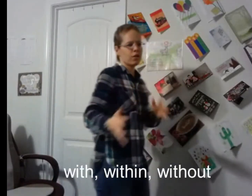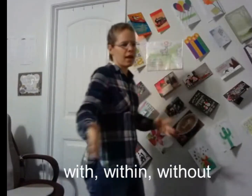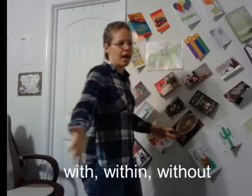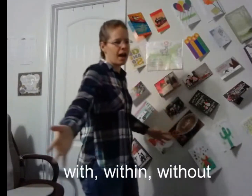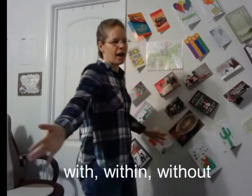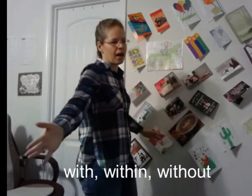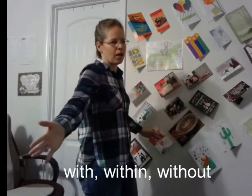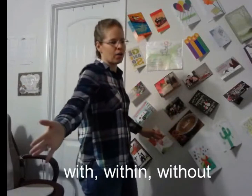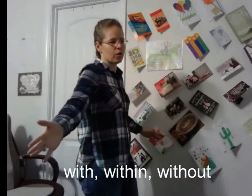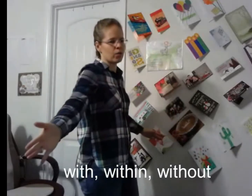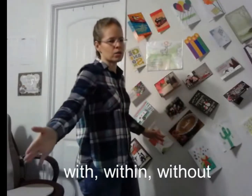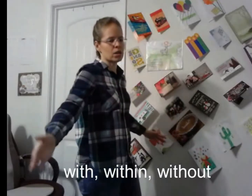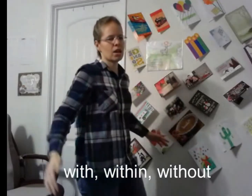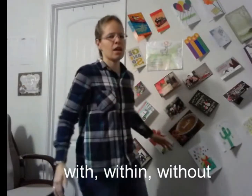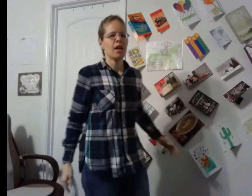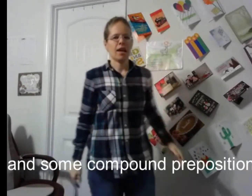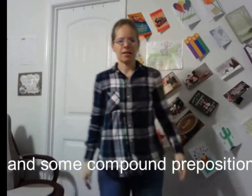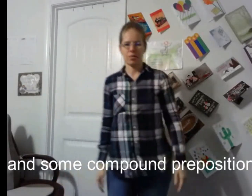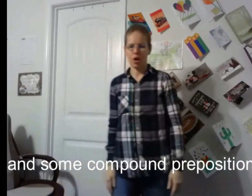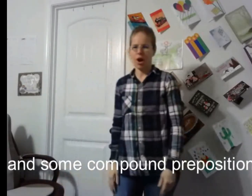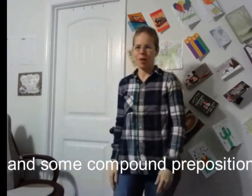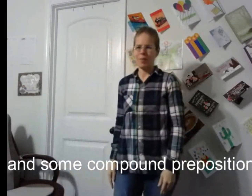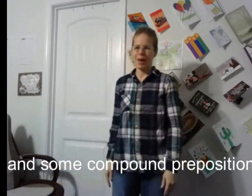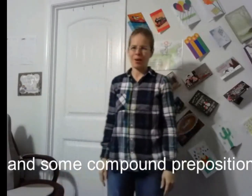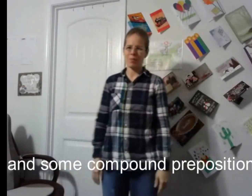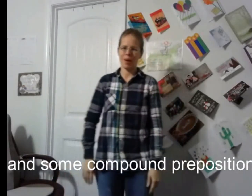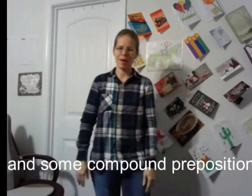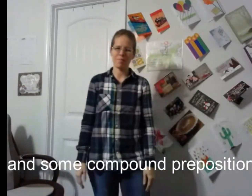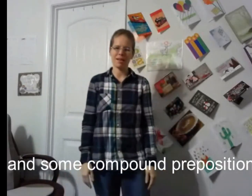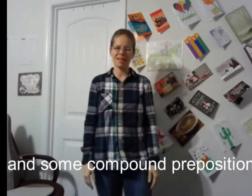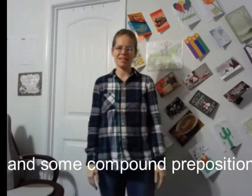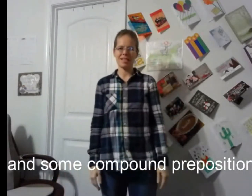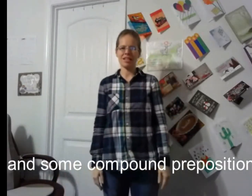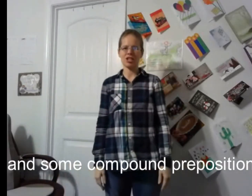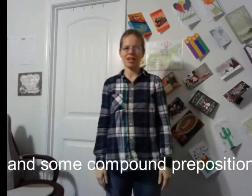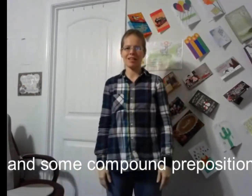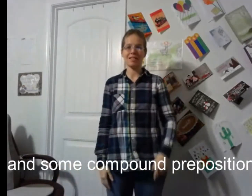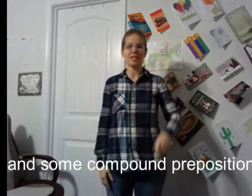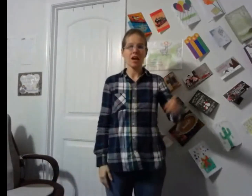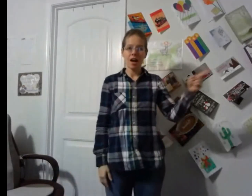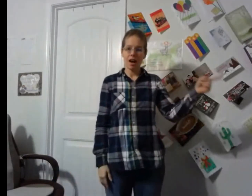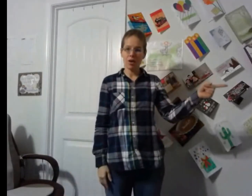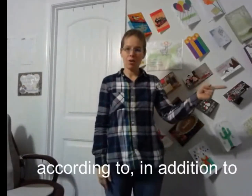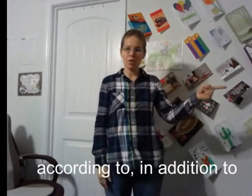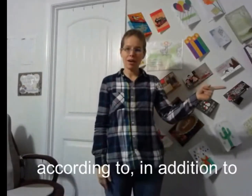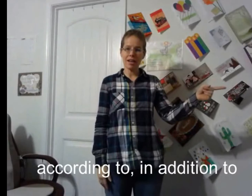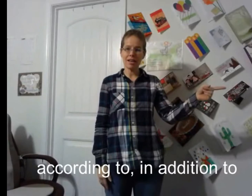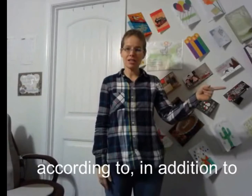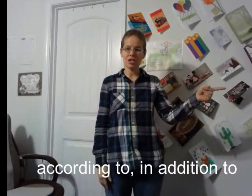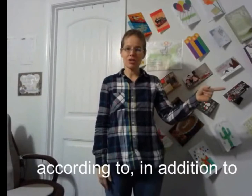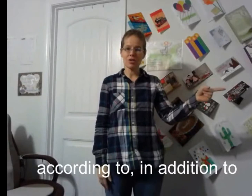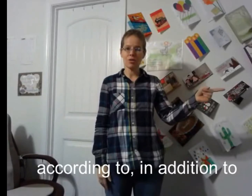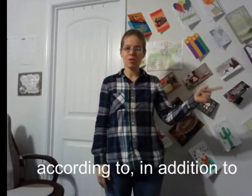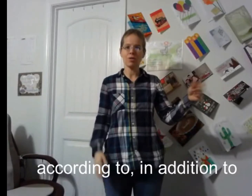without. And some compound prepositions, according to,